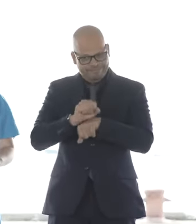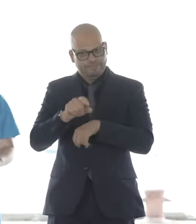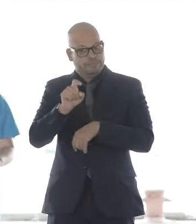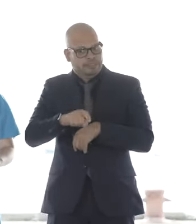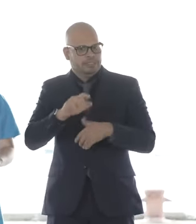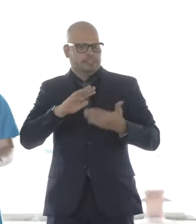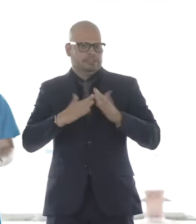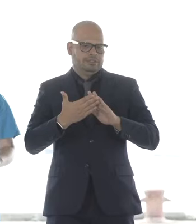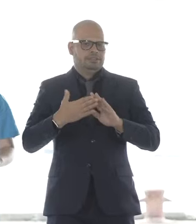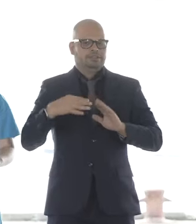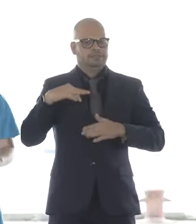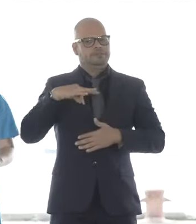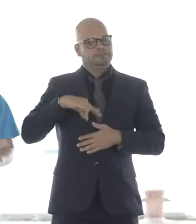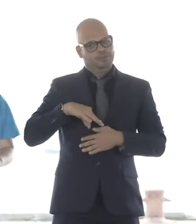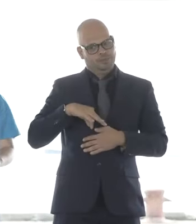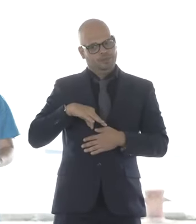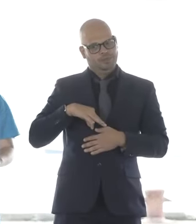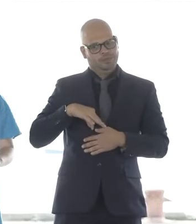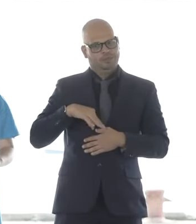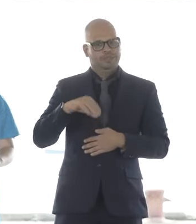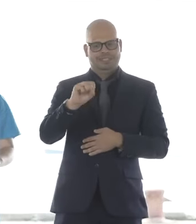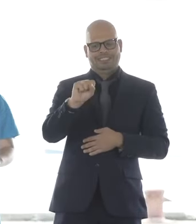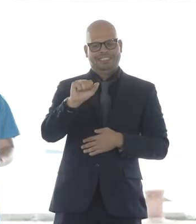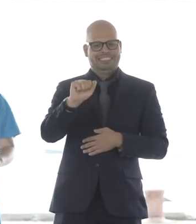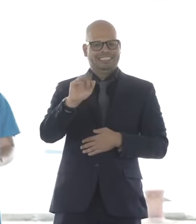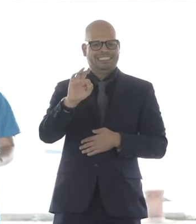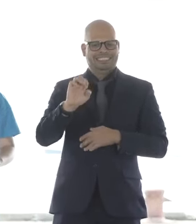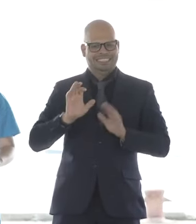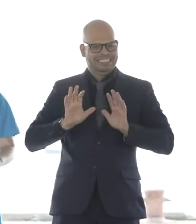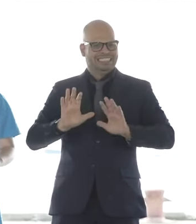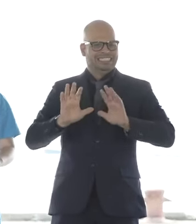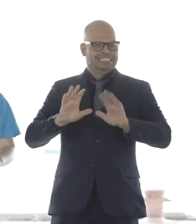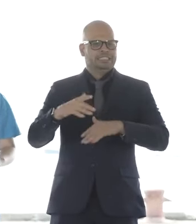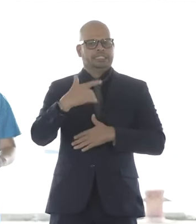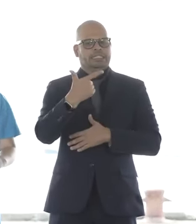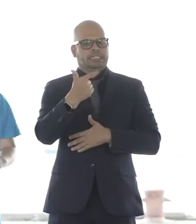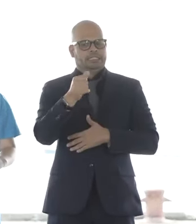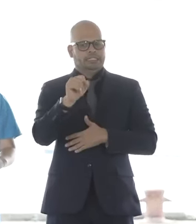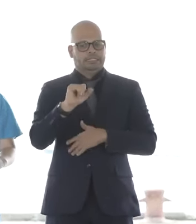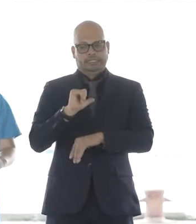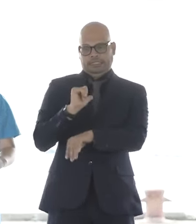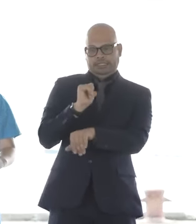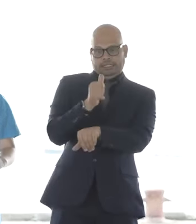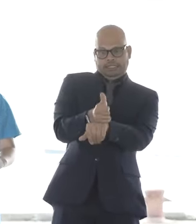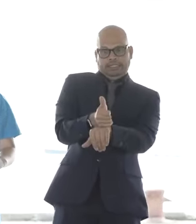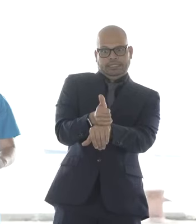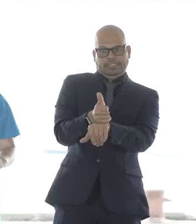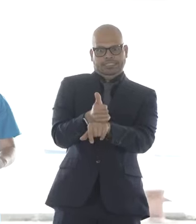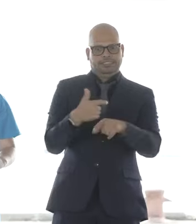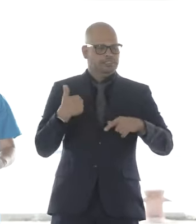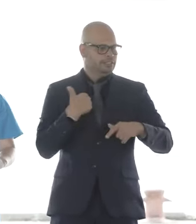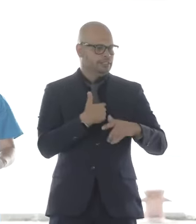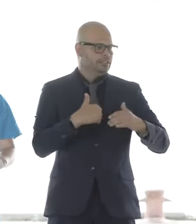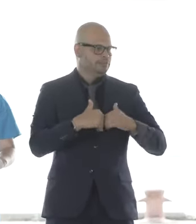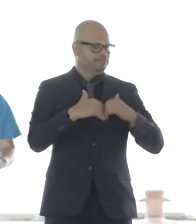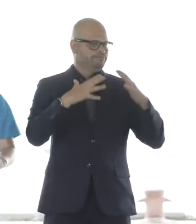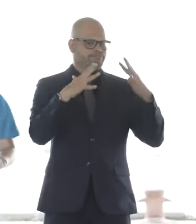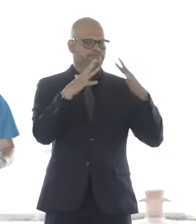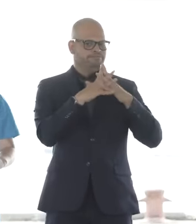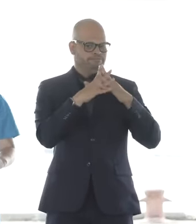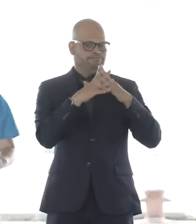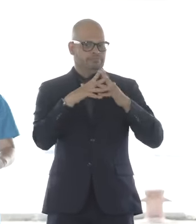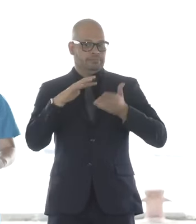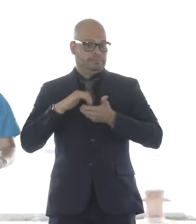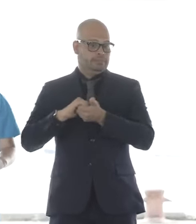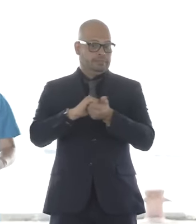SAFE pushed for and influenced when the gas plant came to town. SAFE built a coalition with surrounding neighborhood groups as well as civics